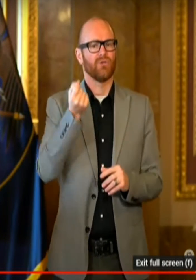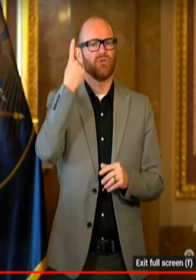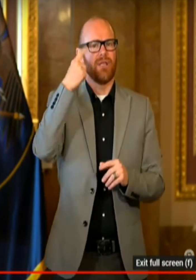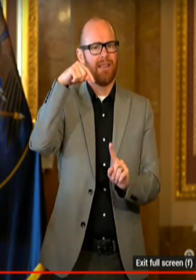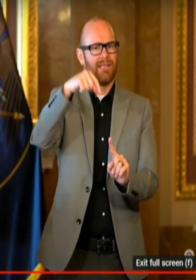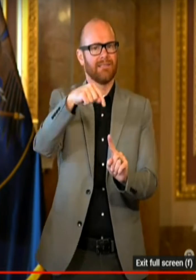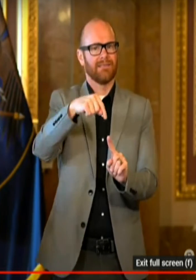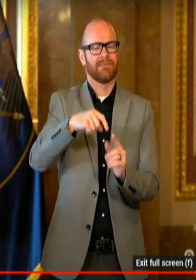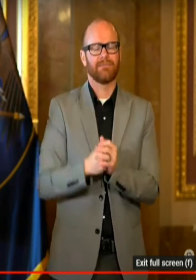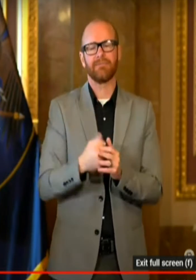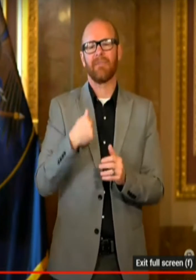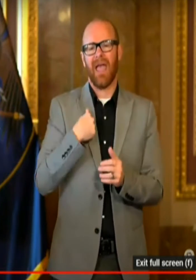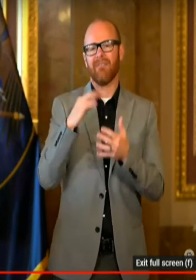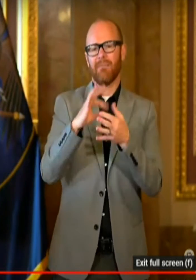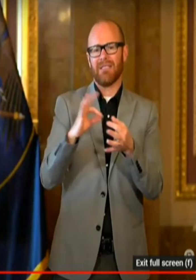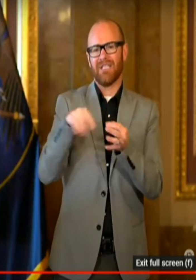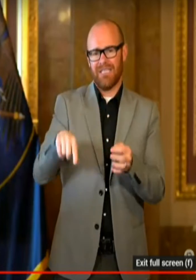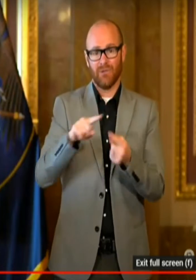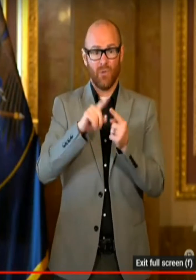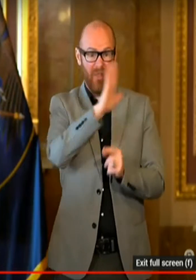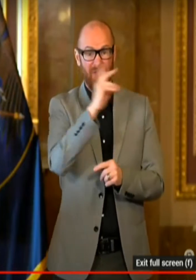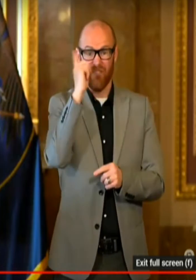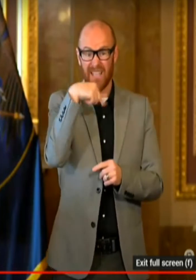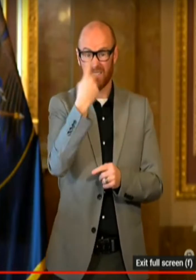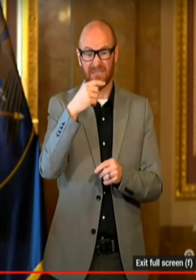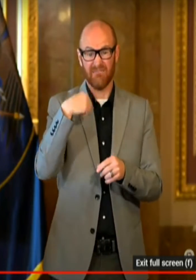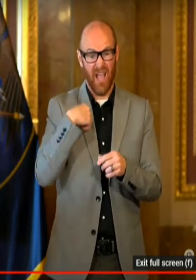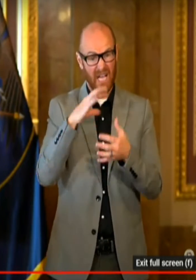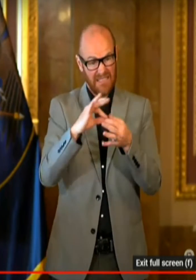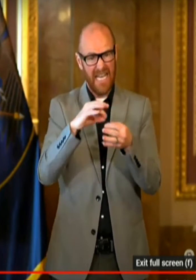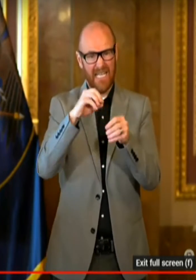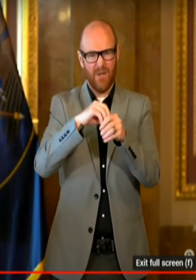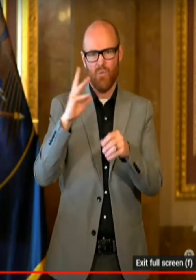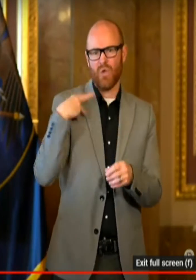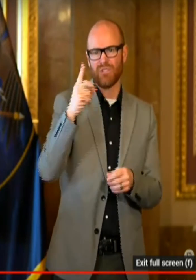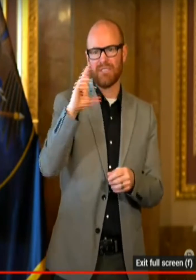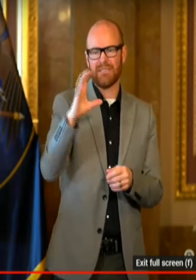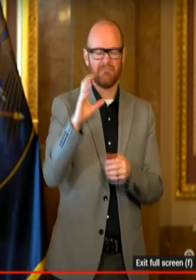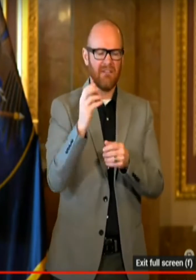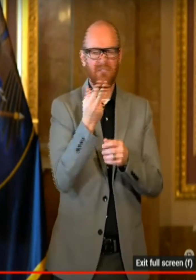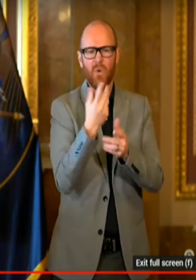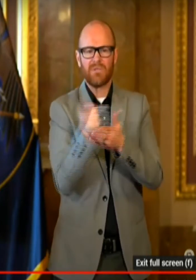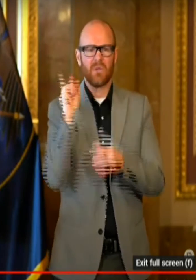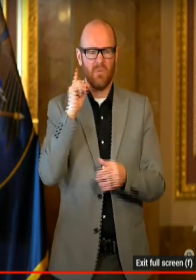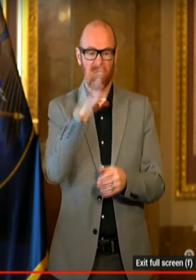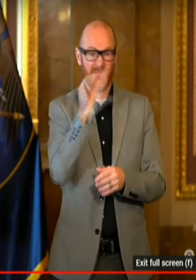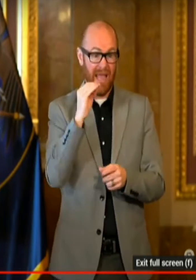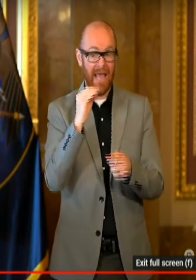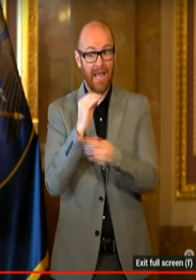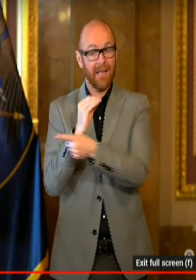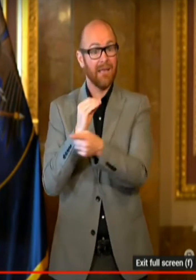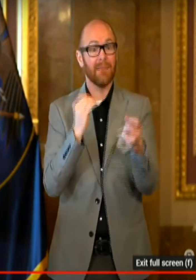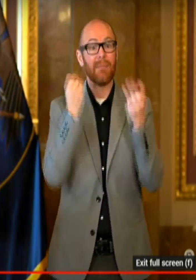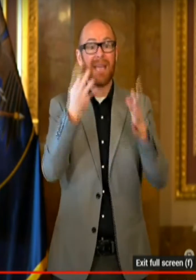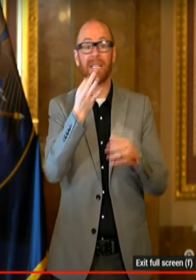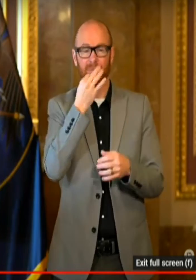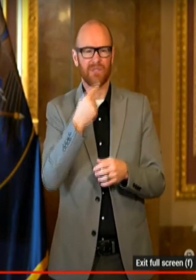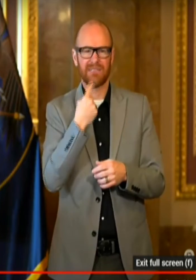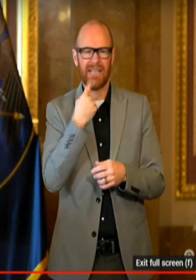And I've said this to their face. I said this in Washington,.C. a couple weeks ago. And experts are saying this consistently.